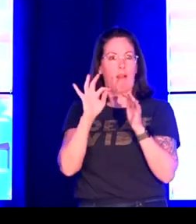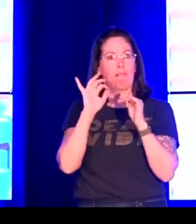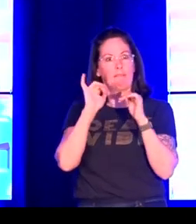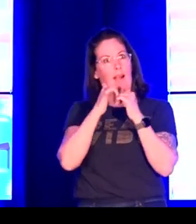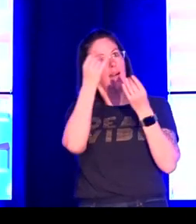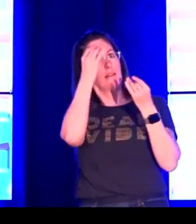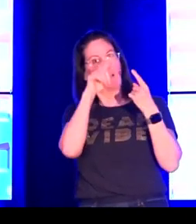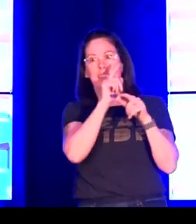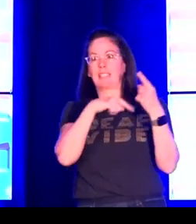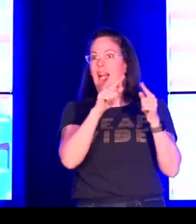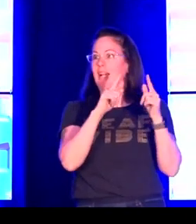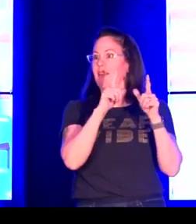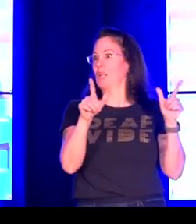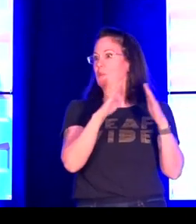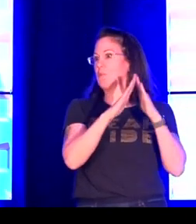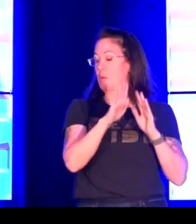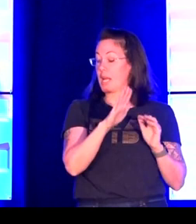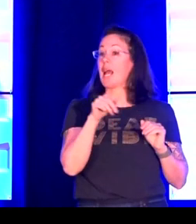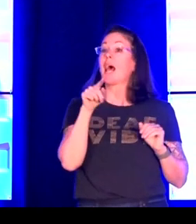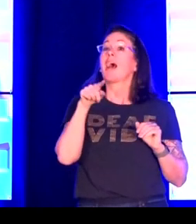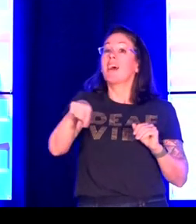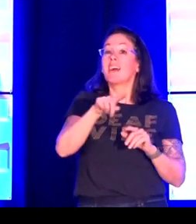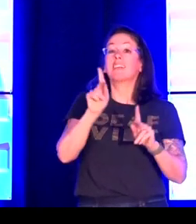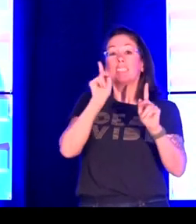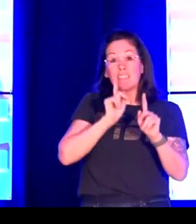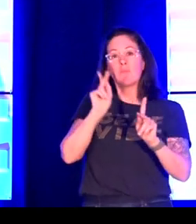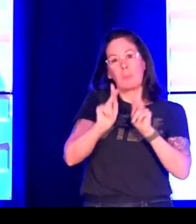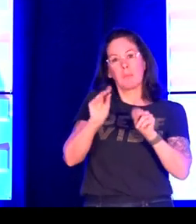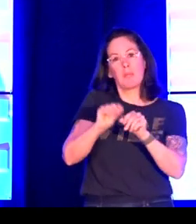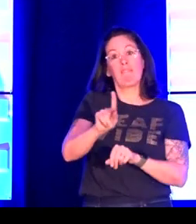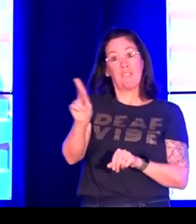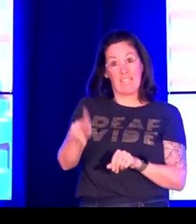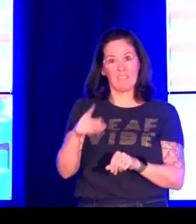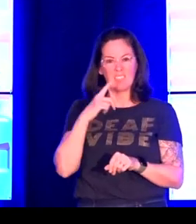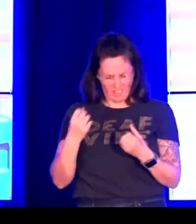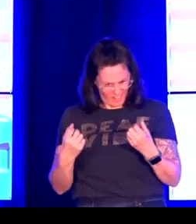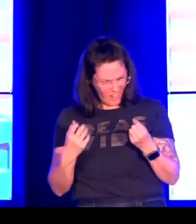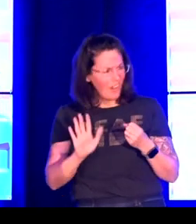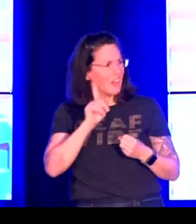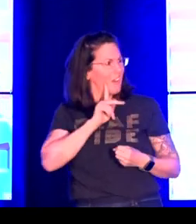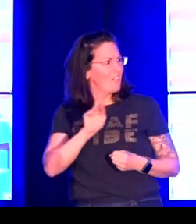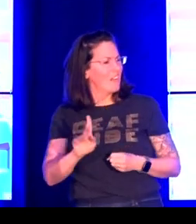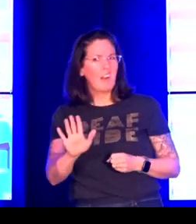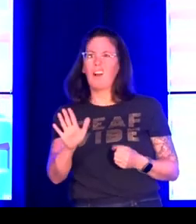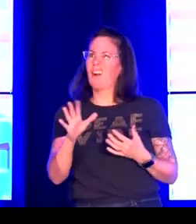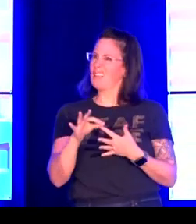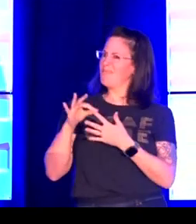and this is a great example of work that originated in the signing community so deaf Philadelphians